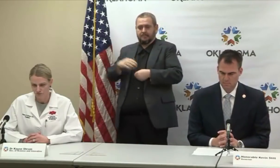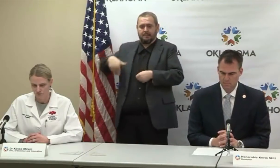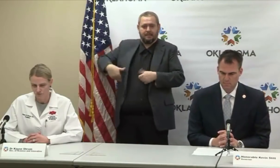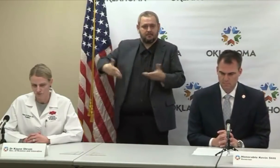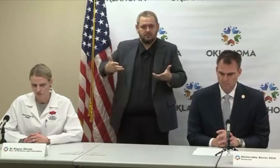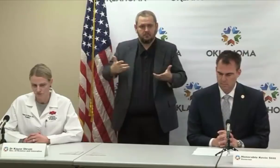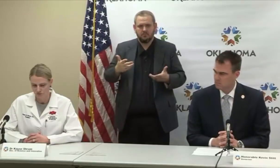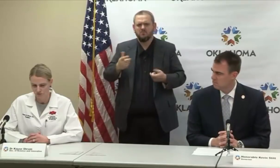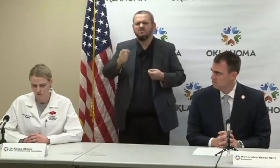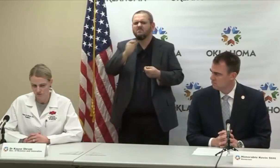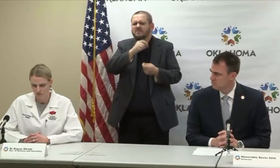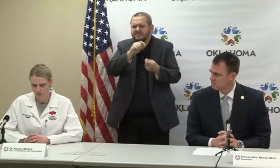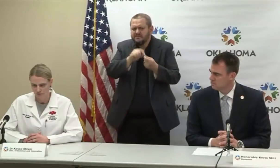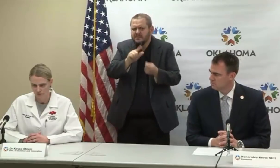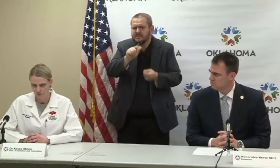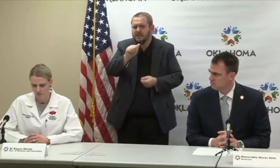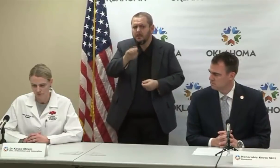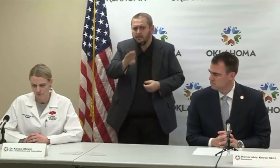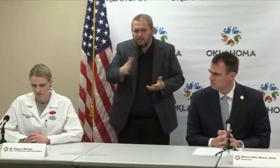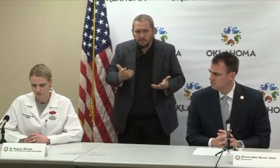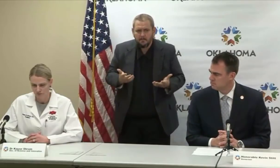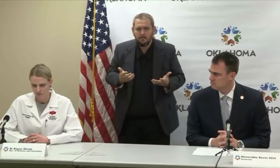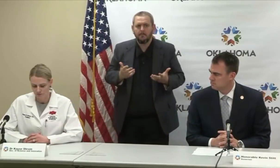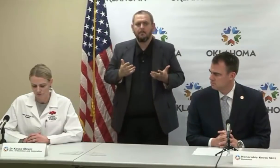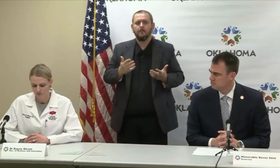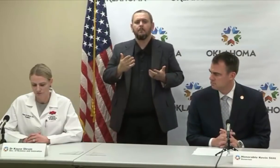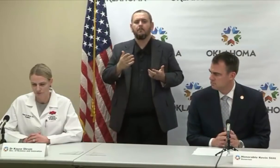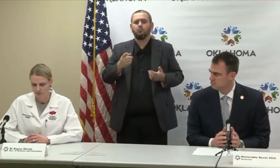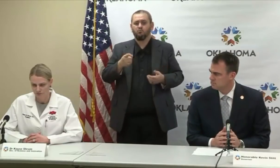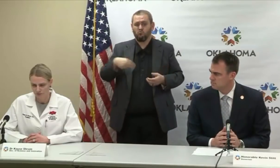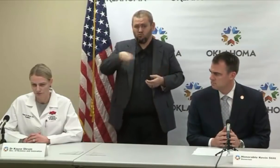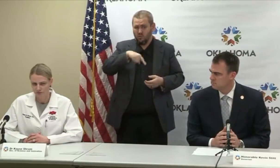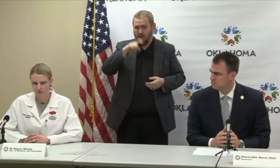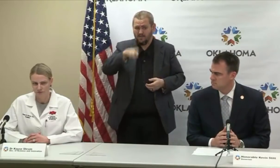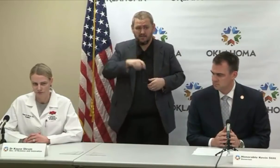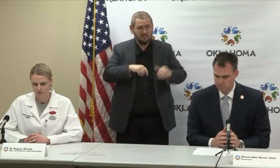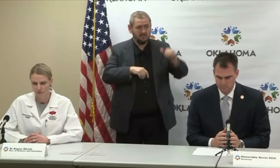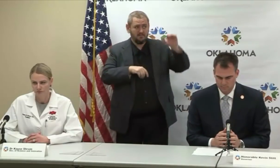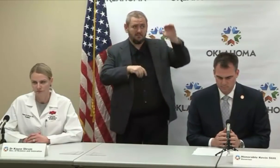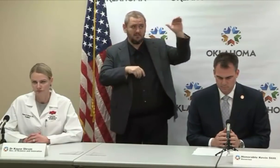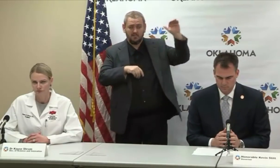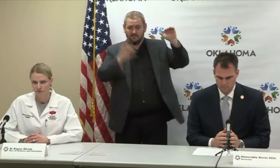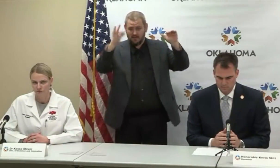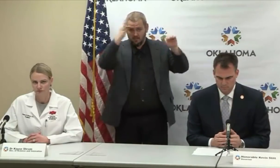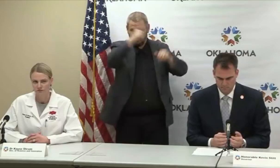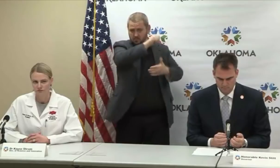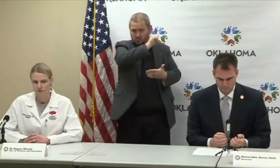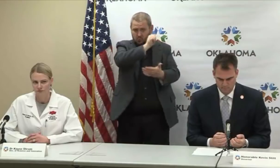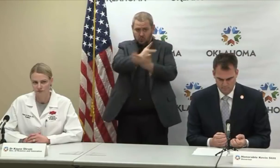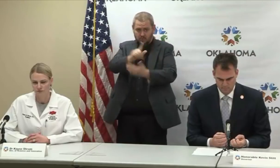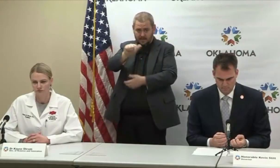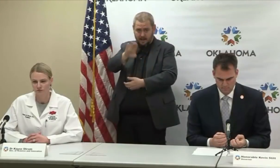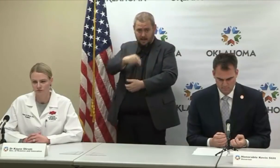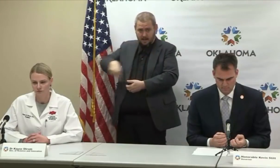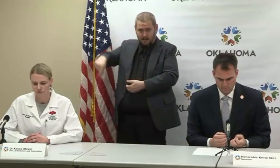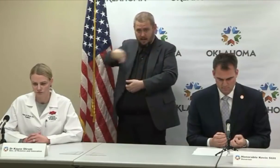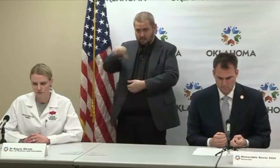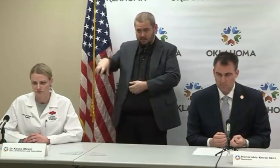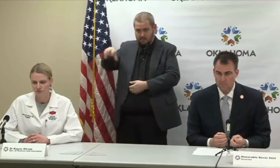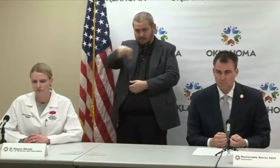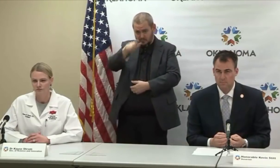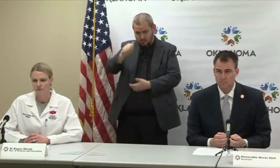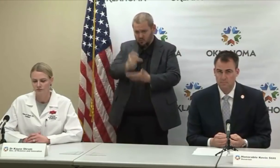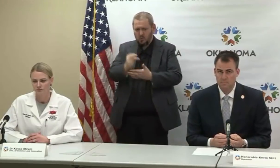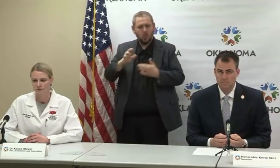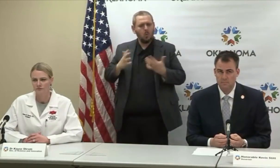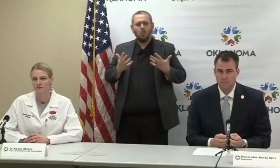federal approval you had to get, and the role that OSU is specifically